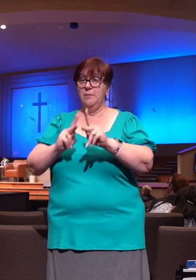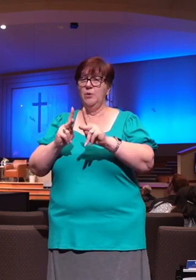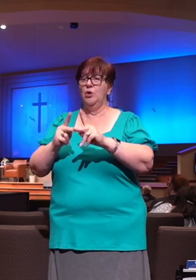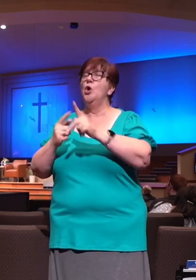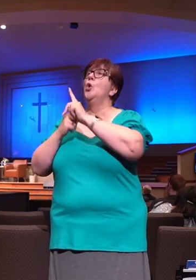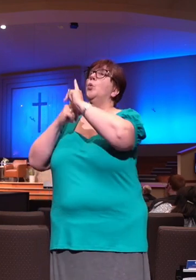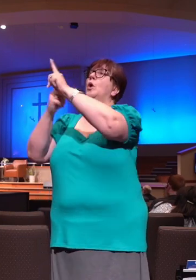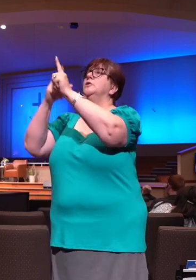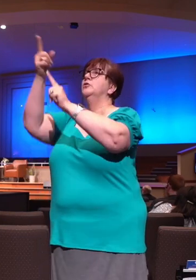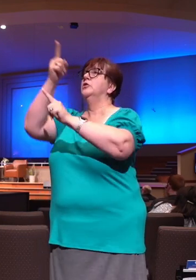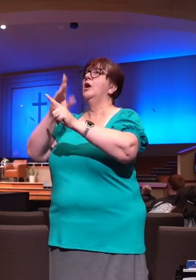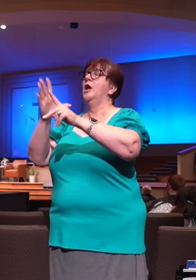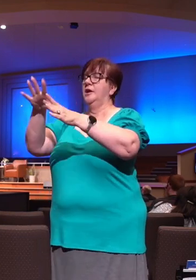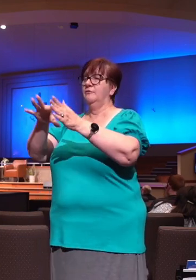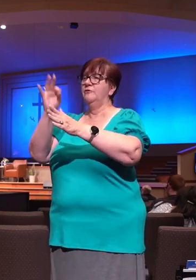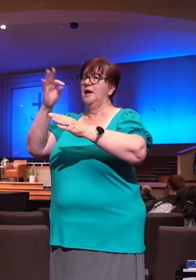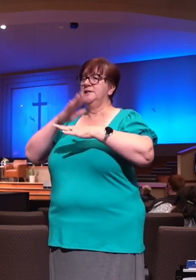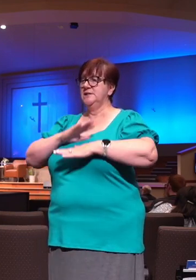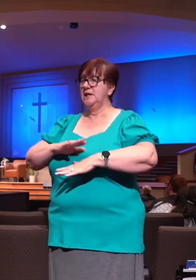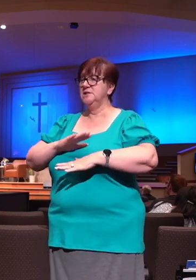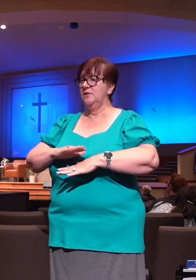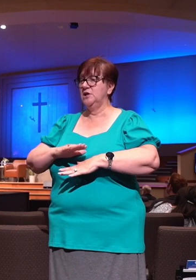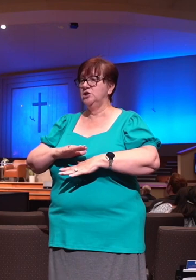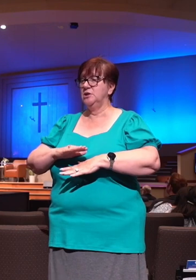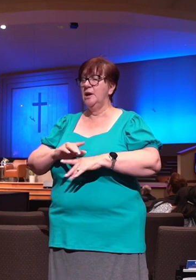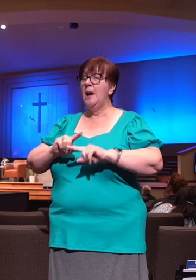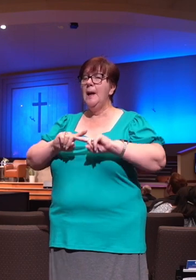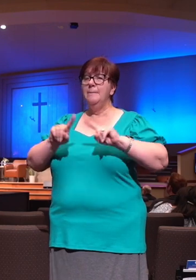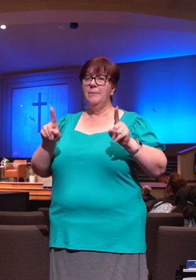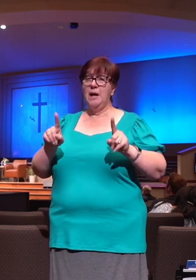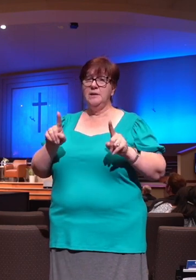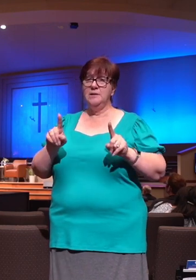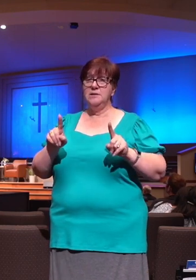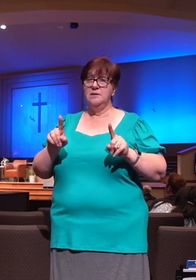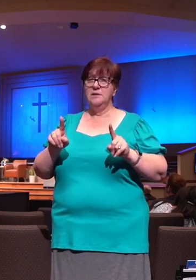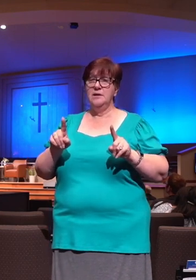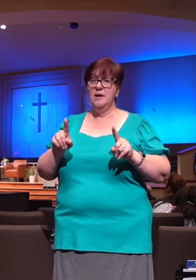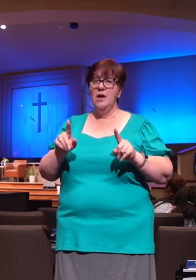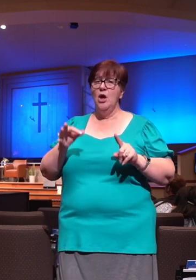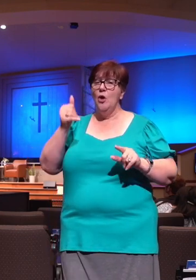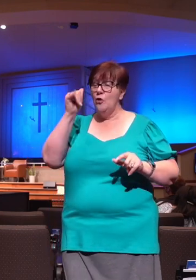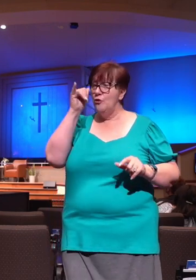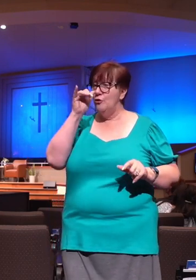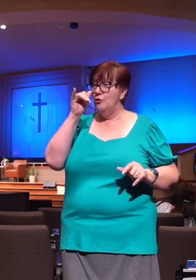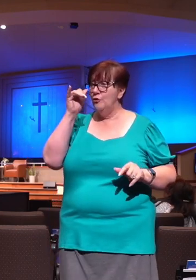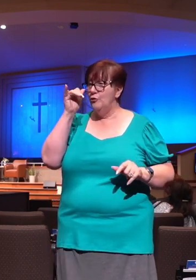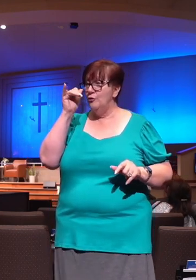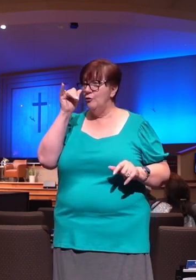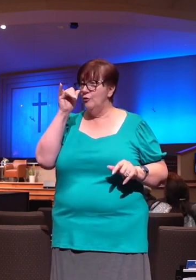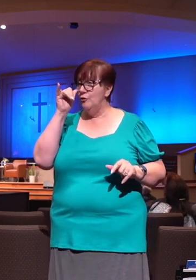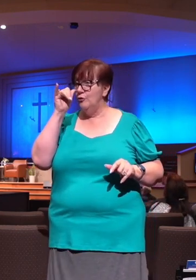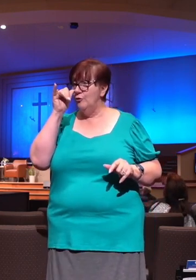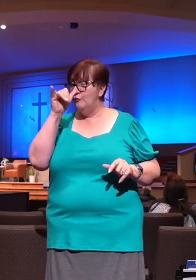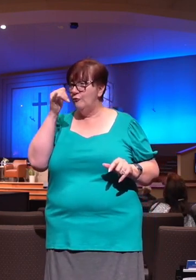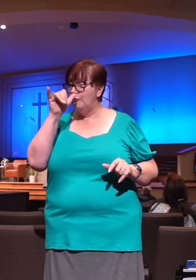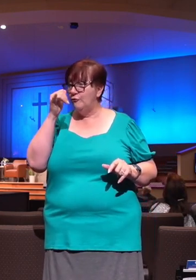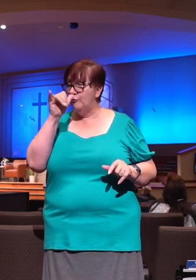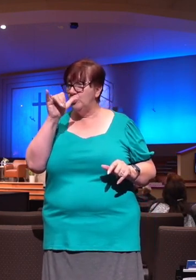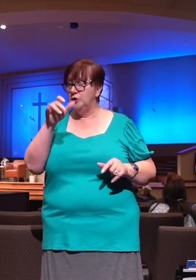unwise, what do they do? Look at verse number four. Their sorrows shall be multiplied that hasten after another God. Their drink offerings of blood will I